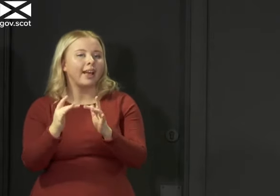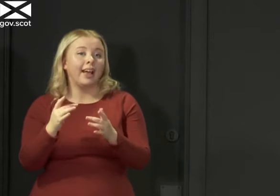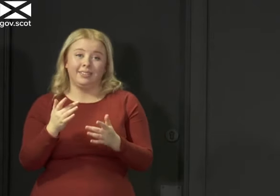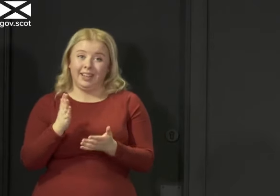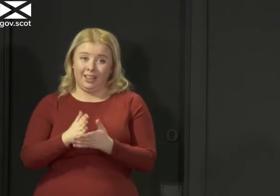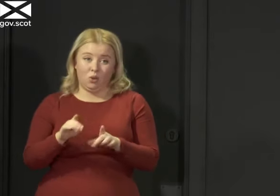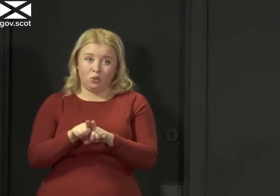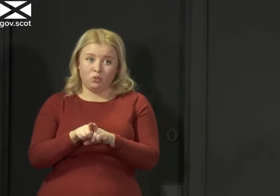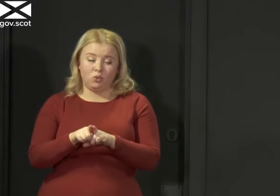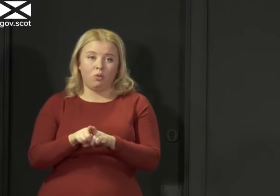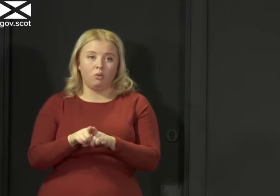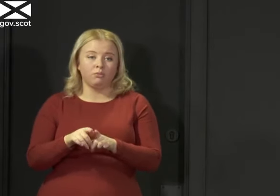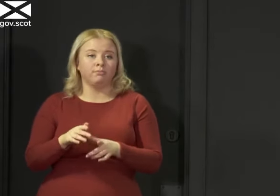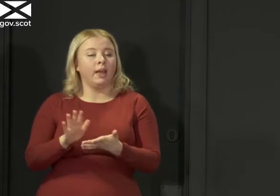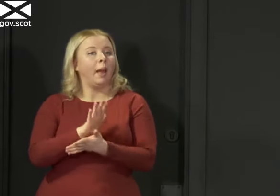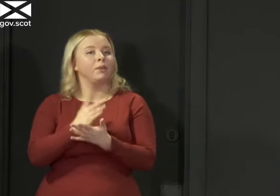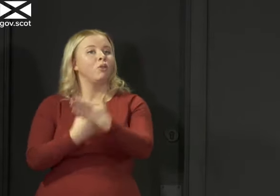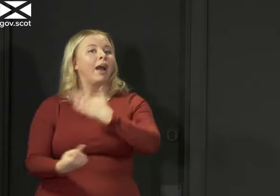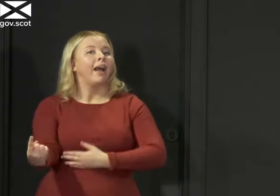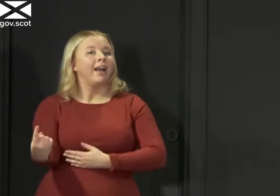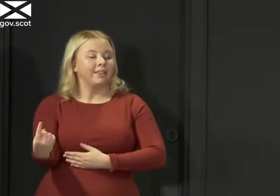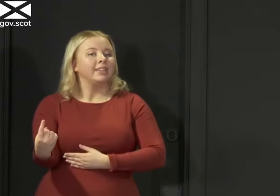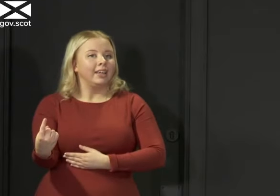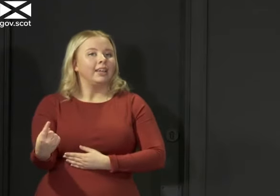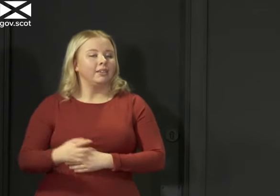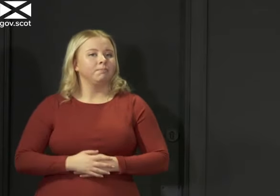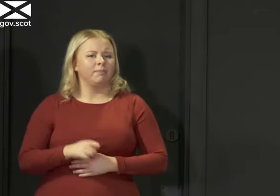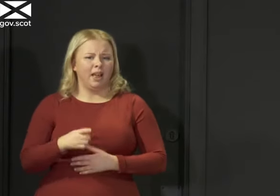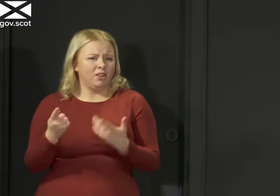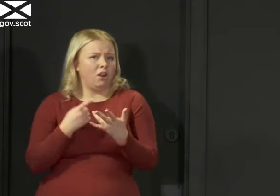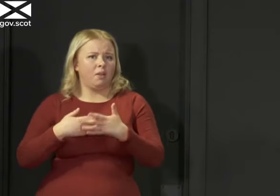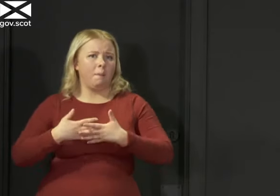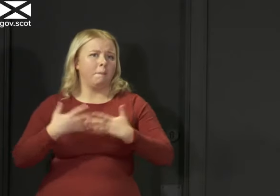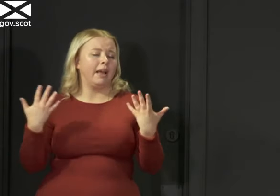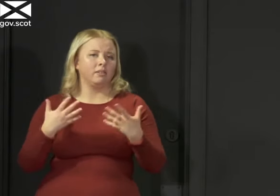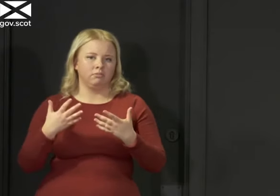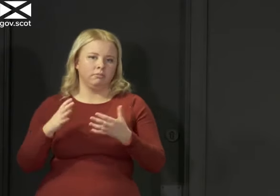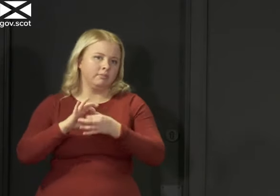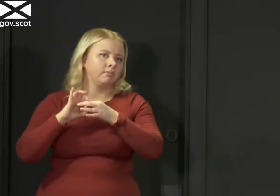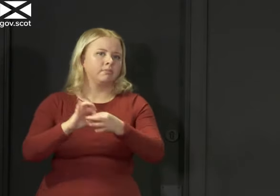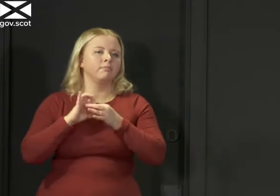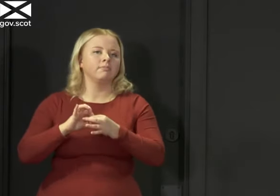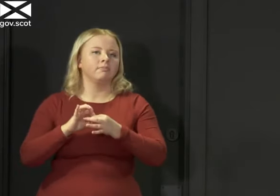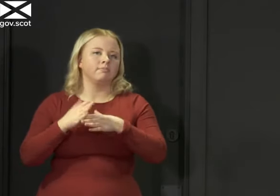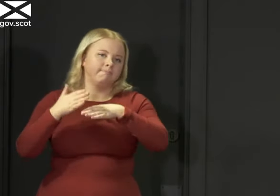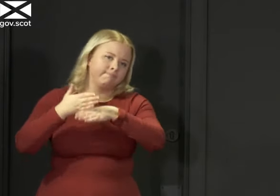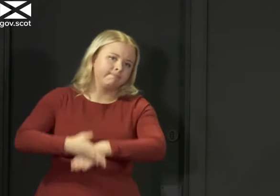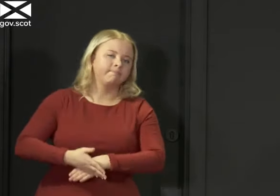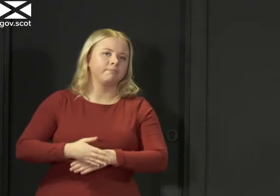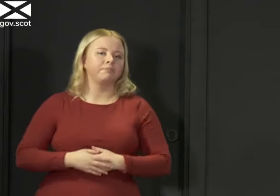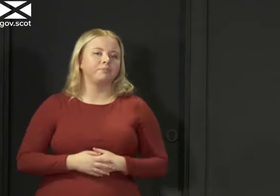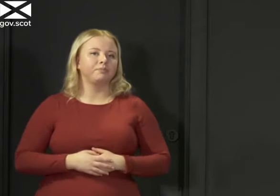periods where that is required. So this is going to be another big national effort that is required to make this kind of system work.